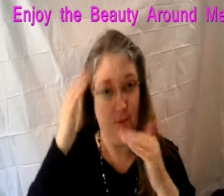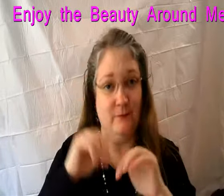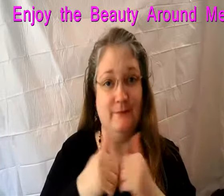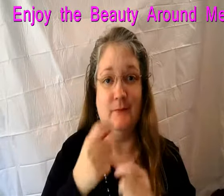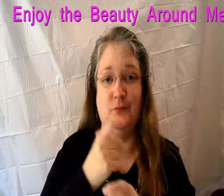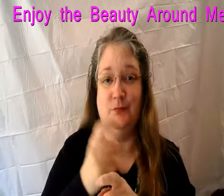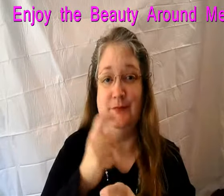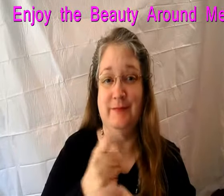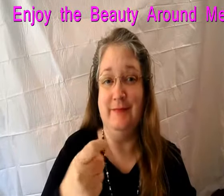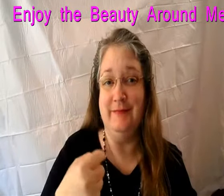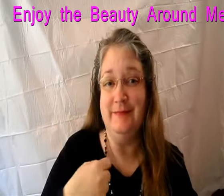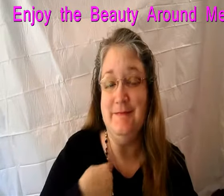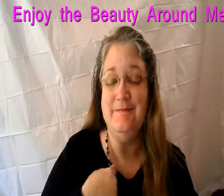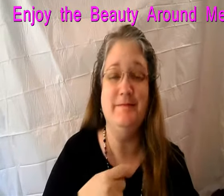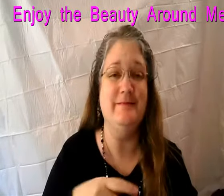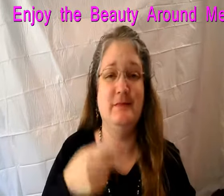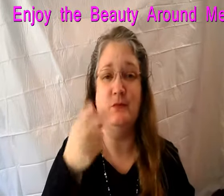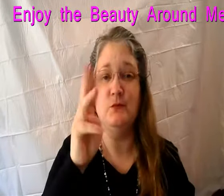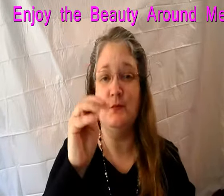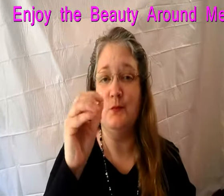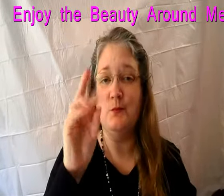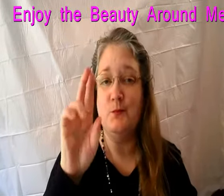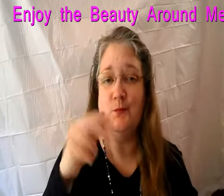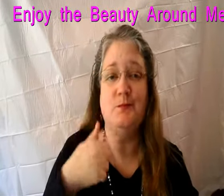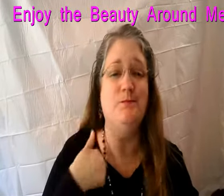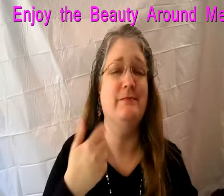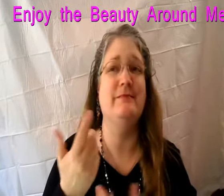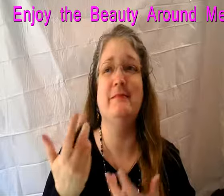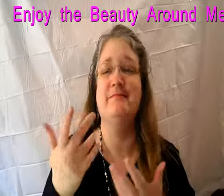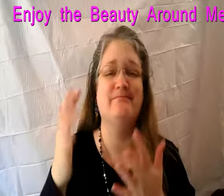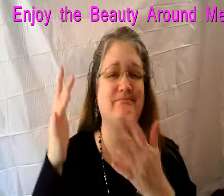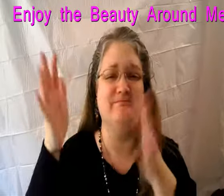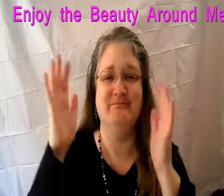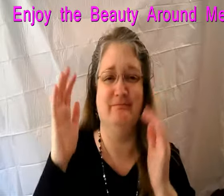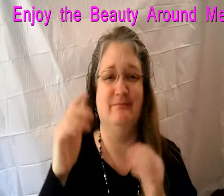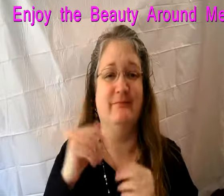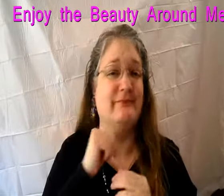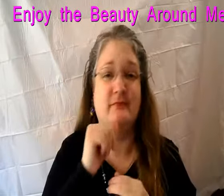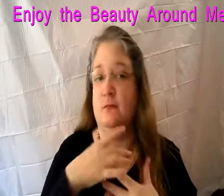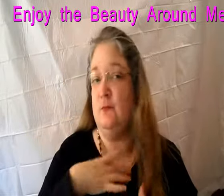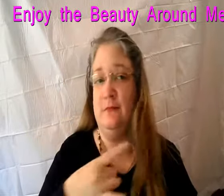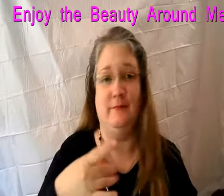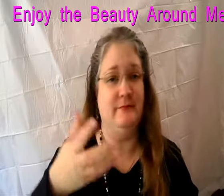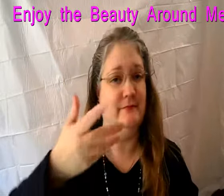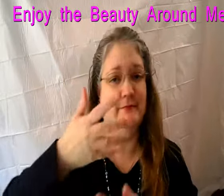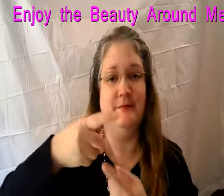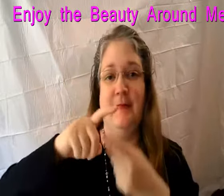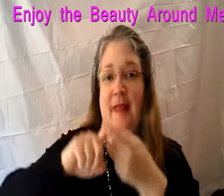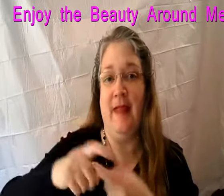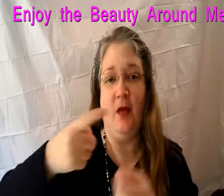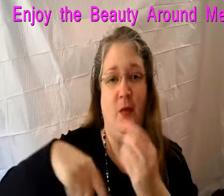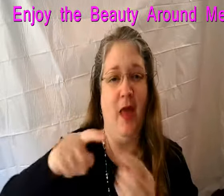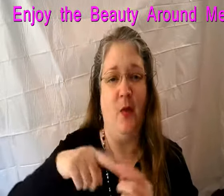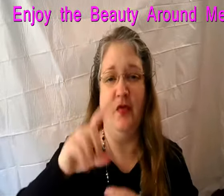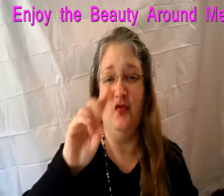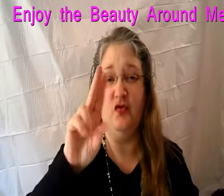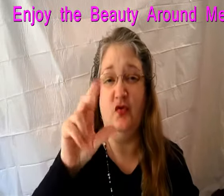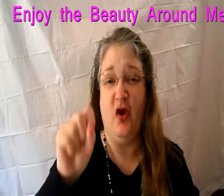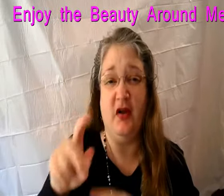I'm no longer an outcast, but a child and an heir To